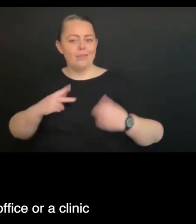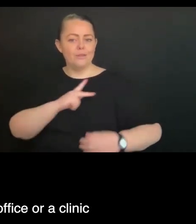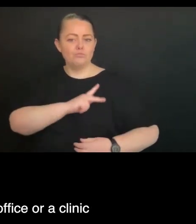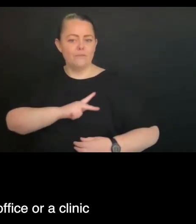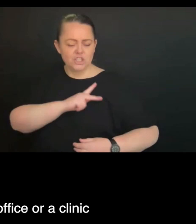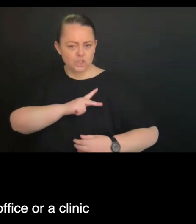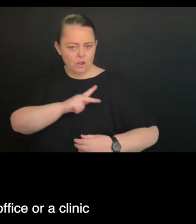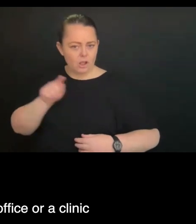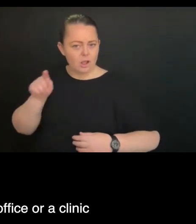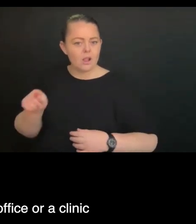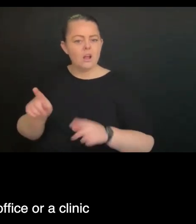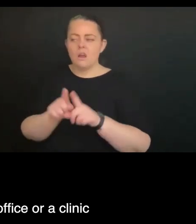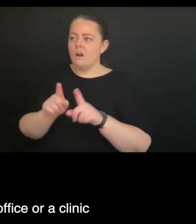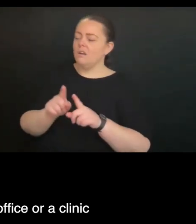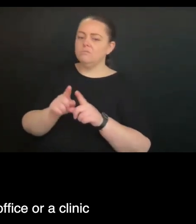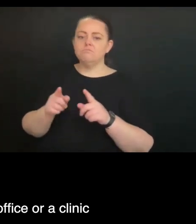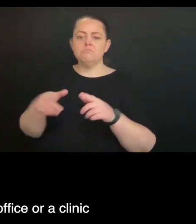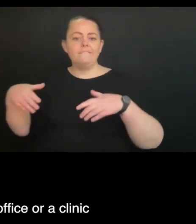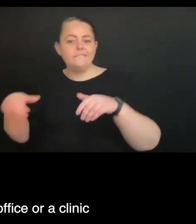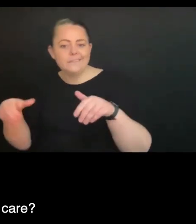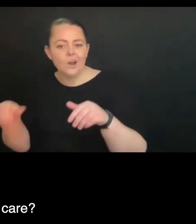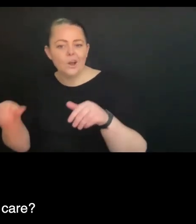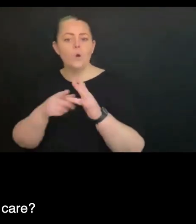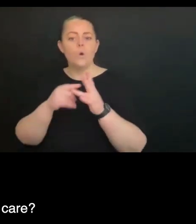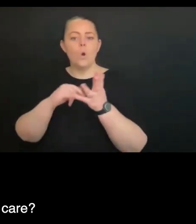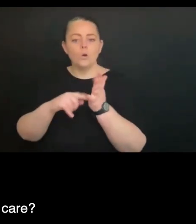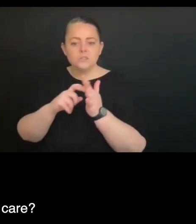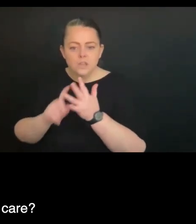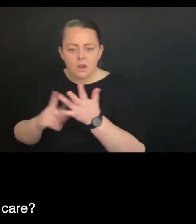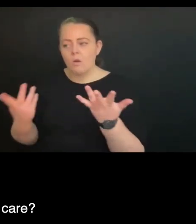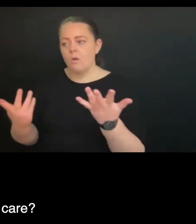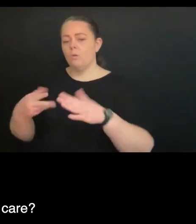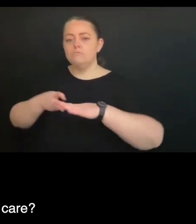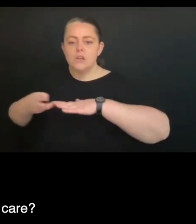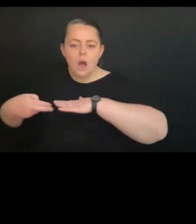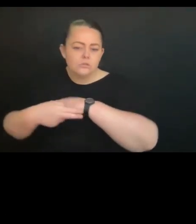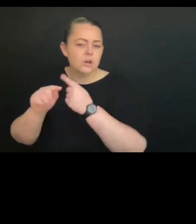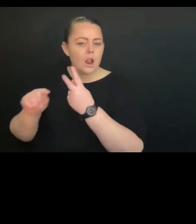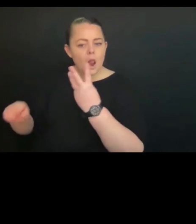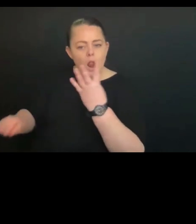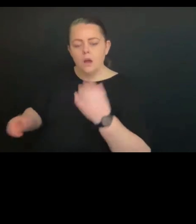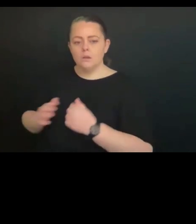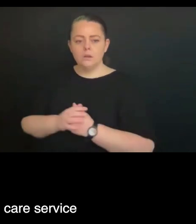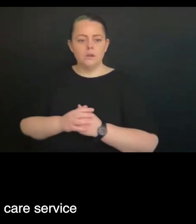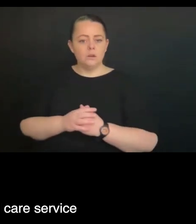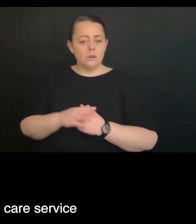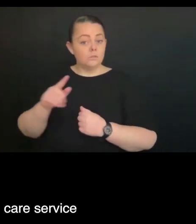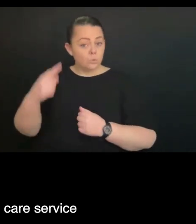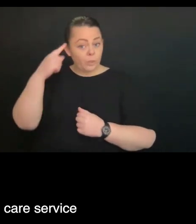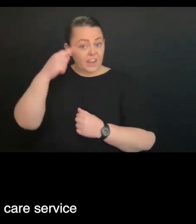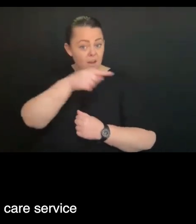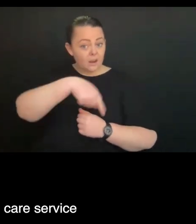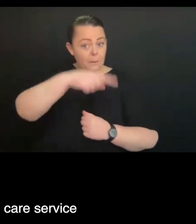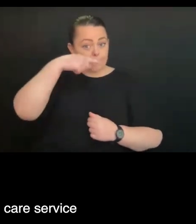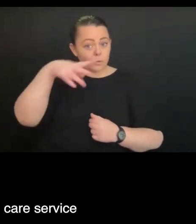where a person might go to an office or a clinic to receive allied health care? If they're not in